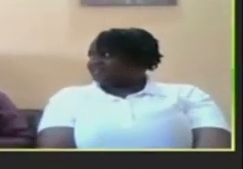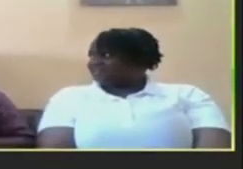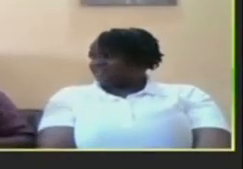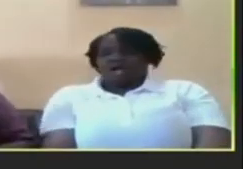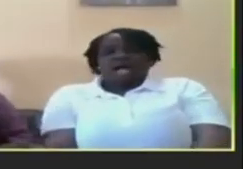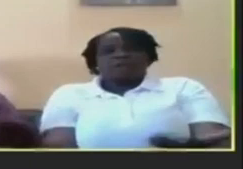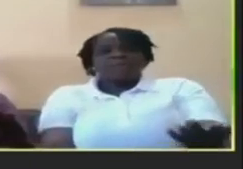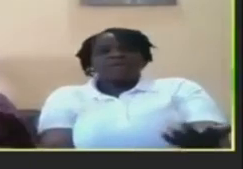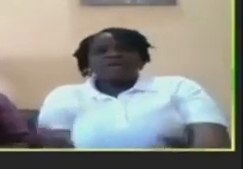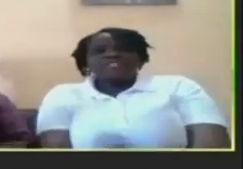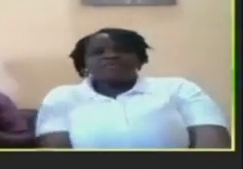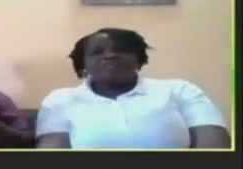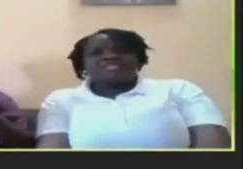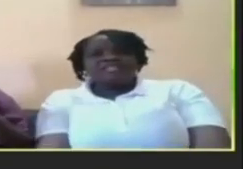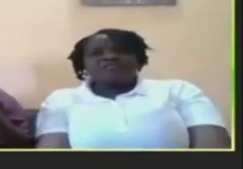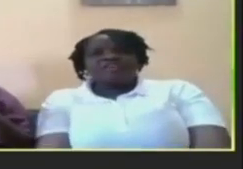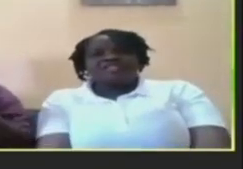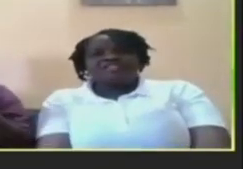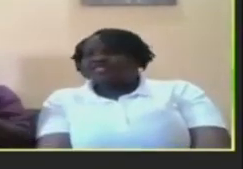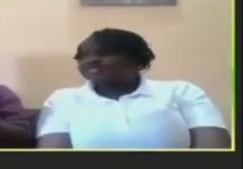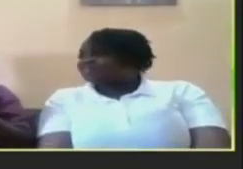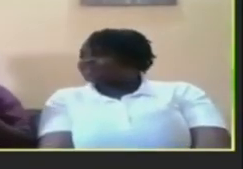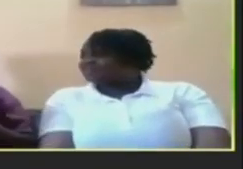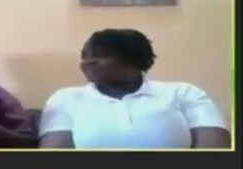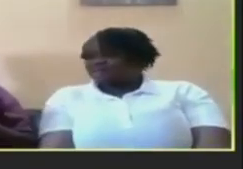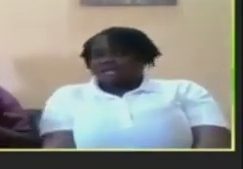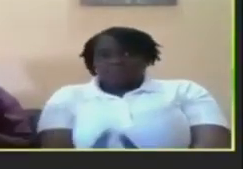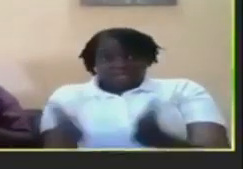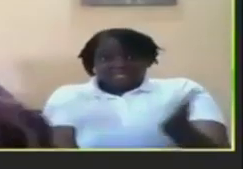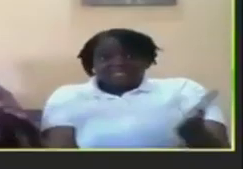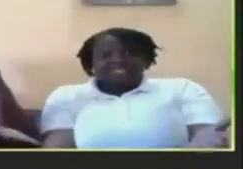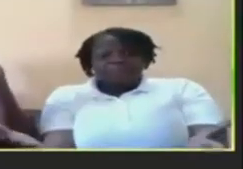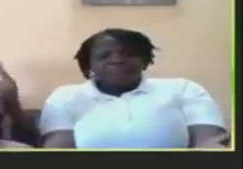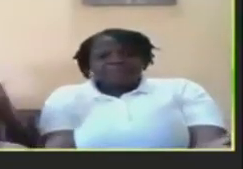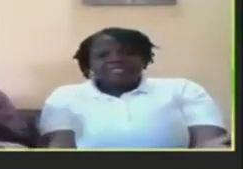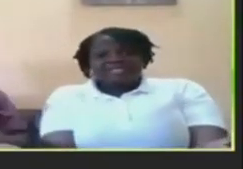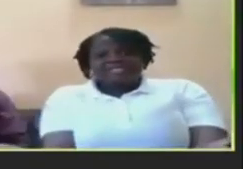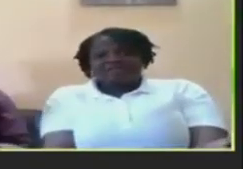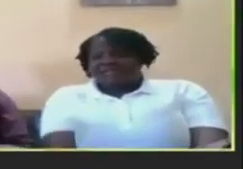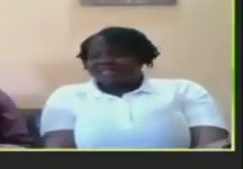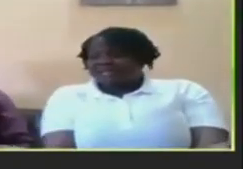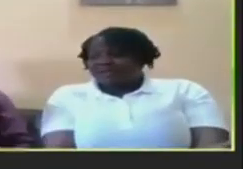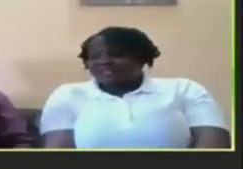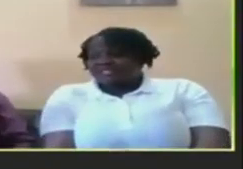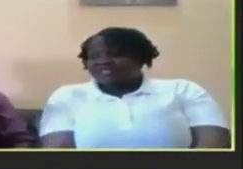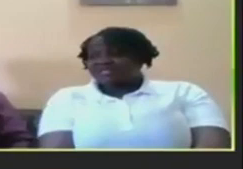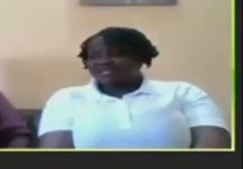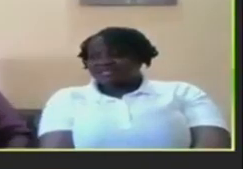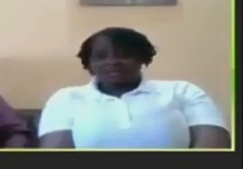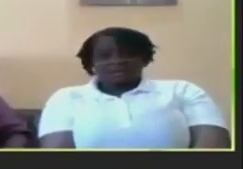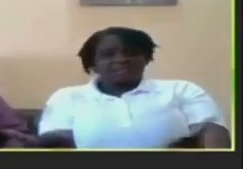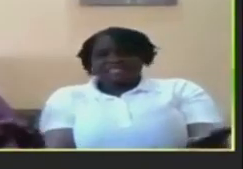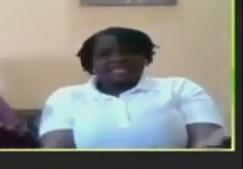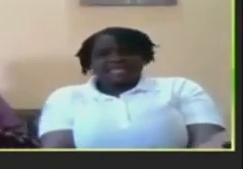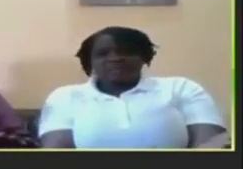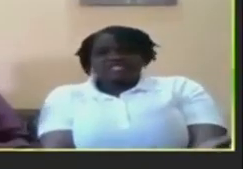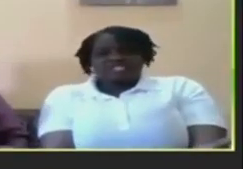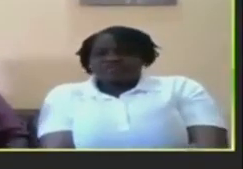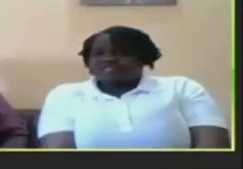and why are you encouraging people to learn French you're teaching people to learn different language but sign language which is not for the